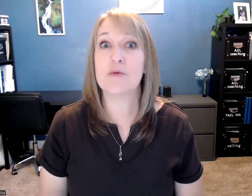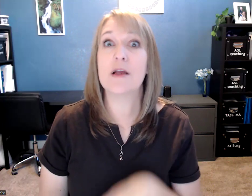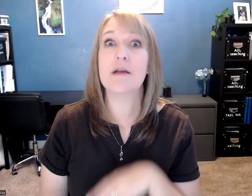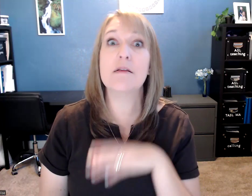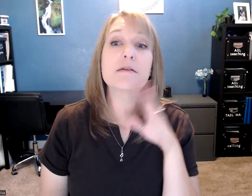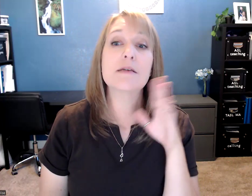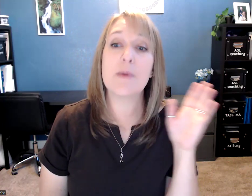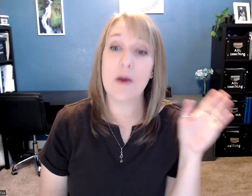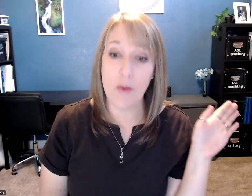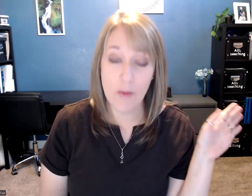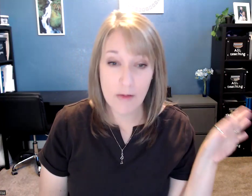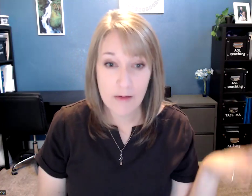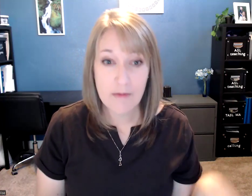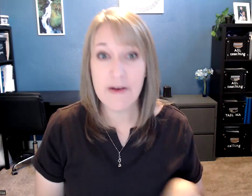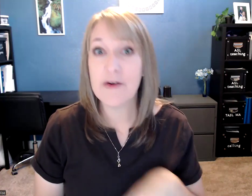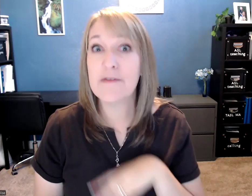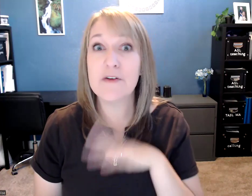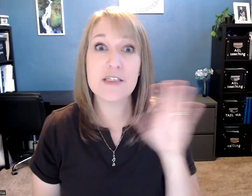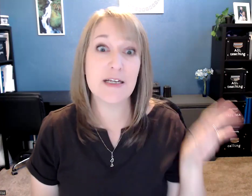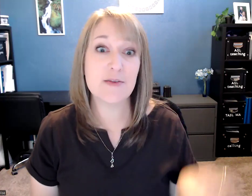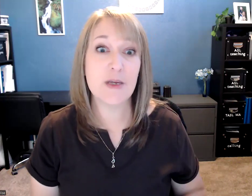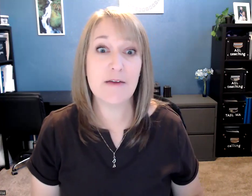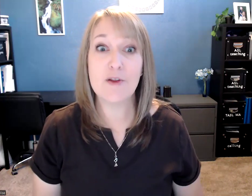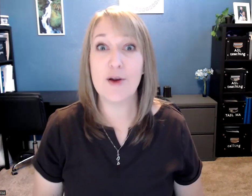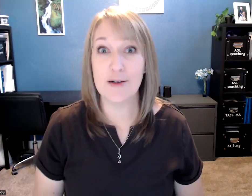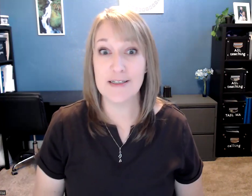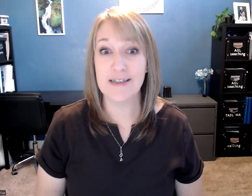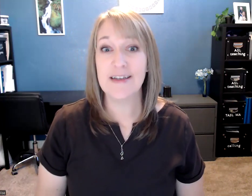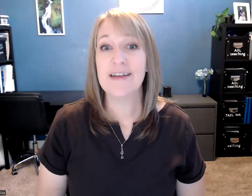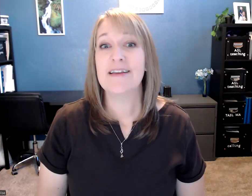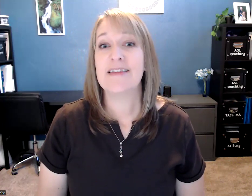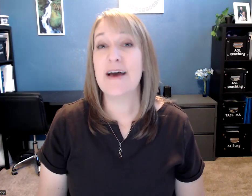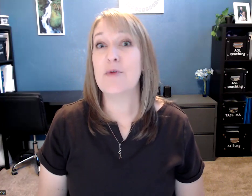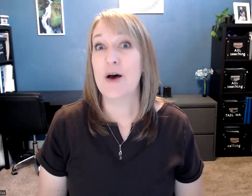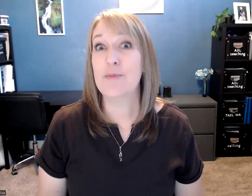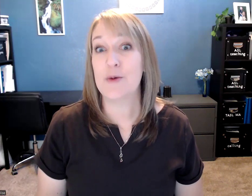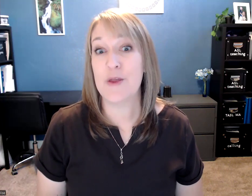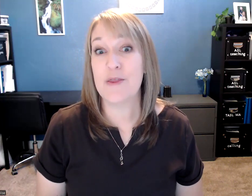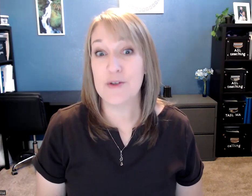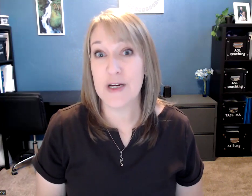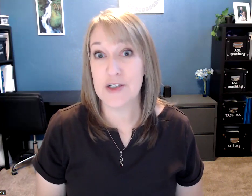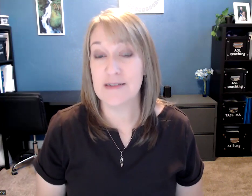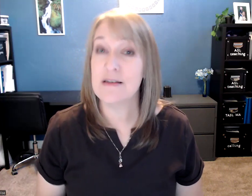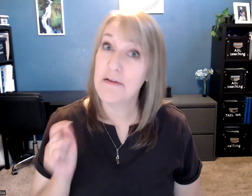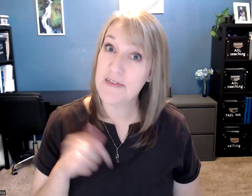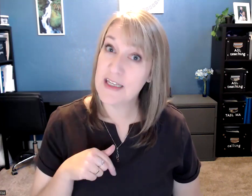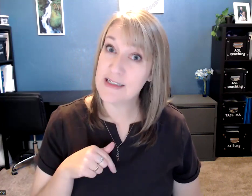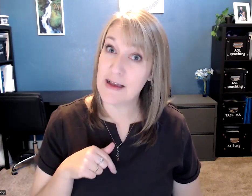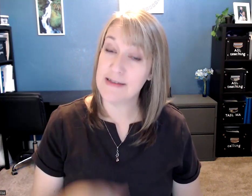way a long time ago, very first signs we ever learned, that will help you with the directions of these signs.